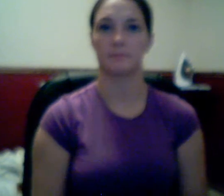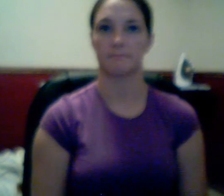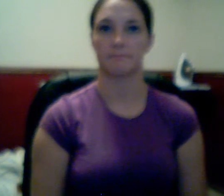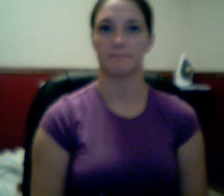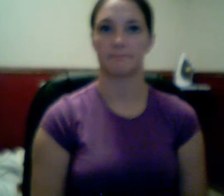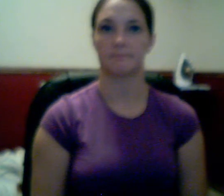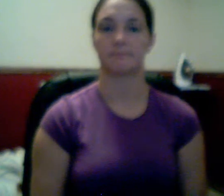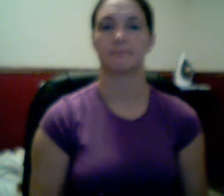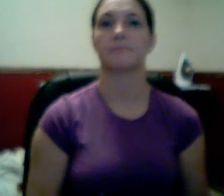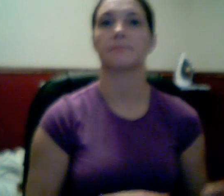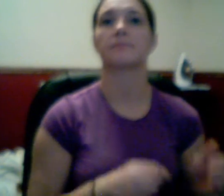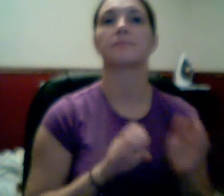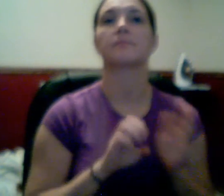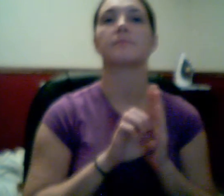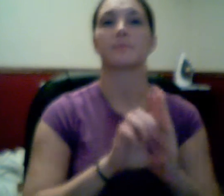Well, pi is located right over here.